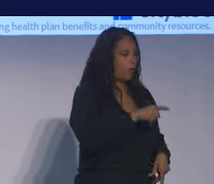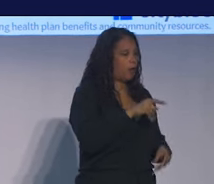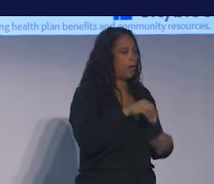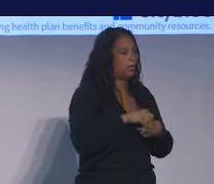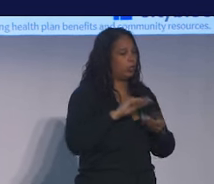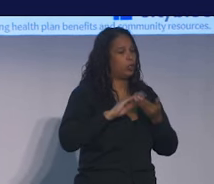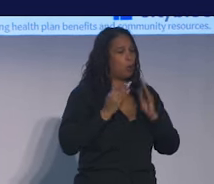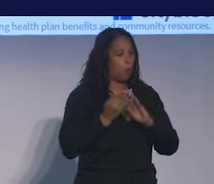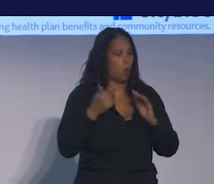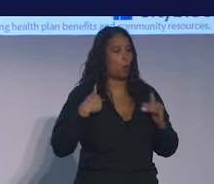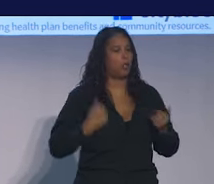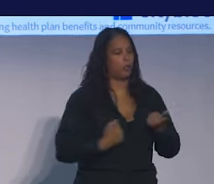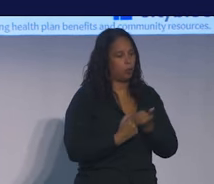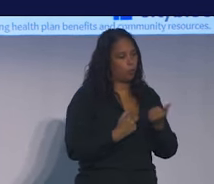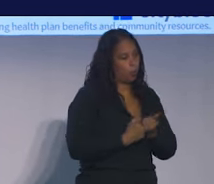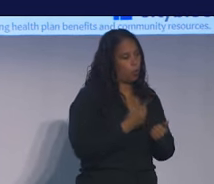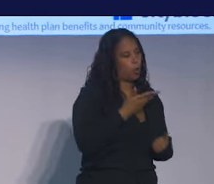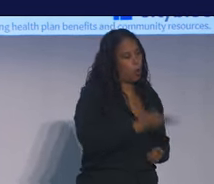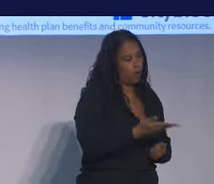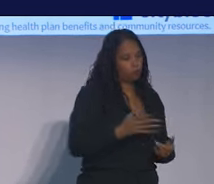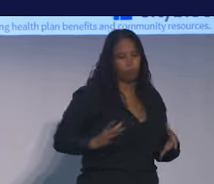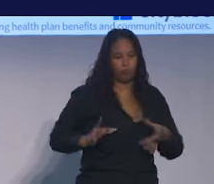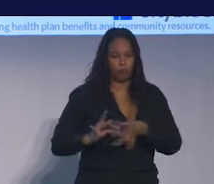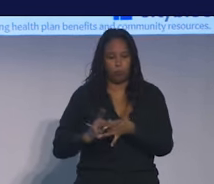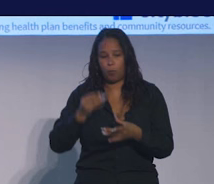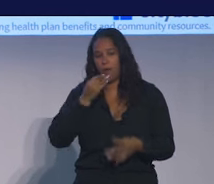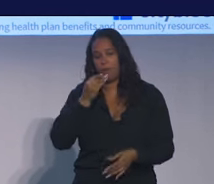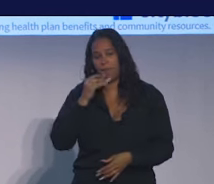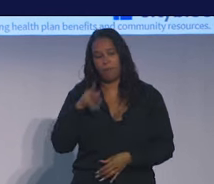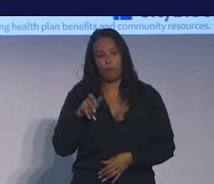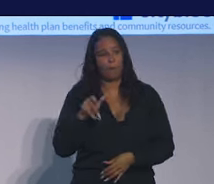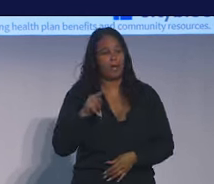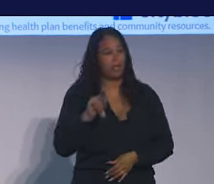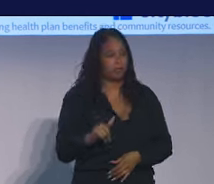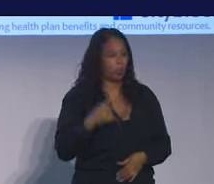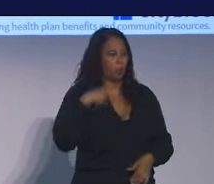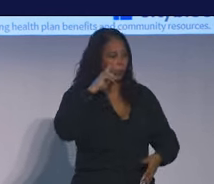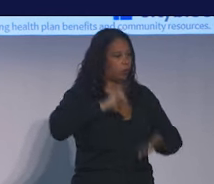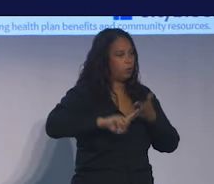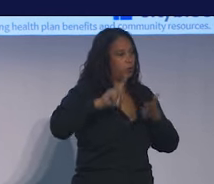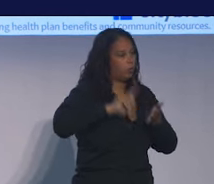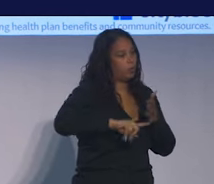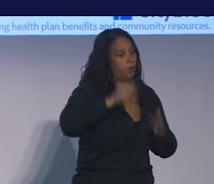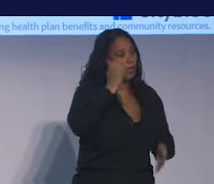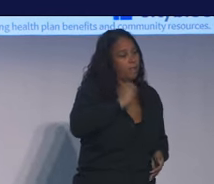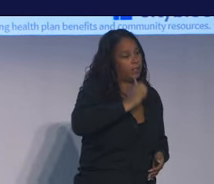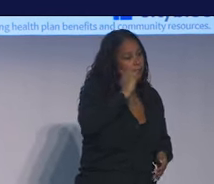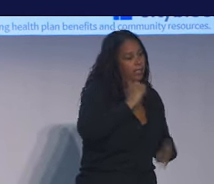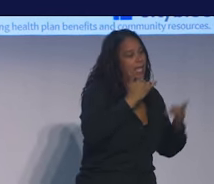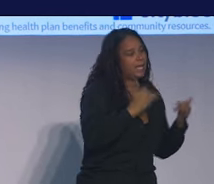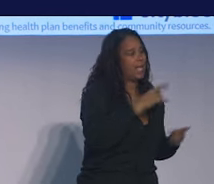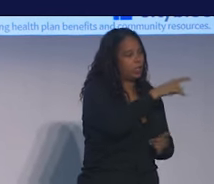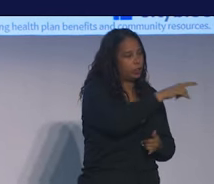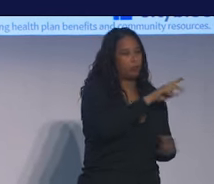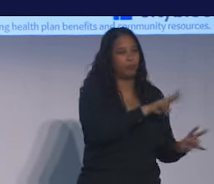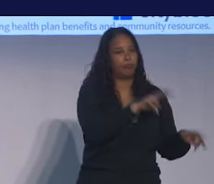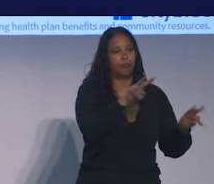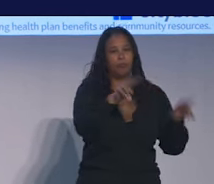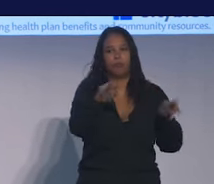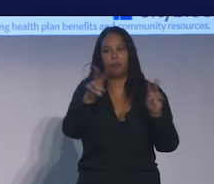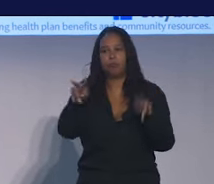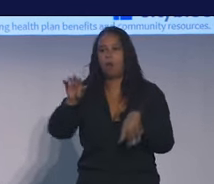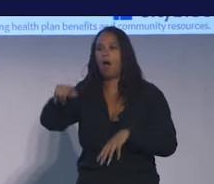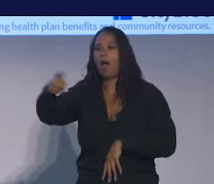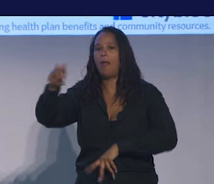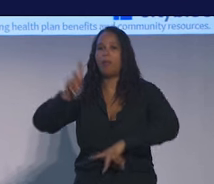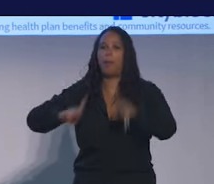We supported her. We got her connected with the food pantry. We checked in on her every single day. She now looks out for other members in the same unit that we've